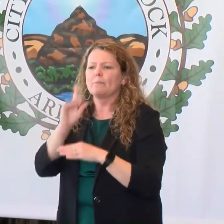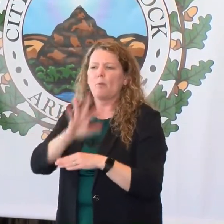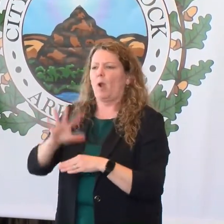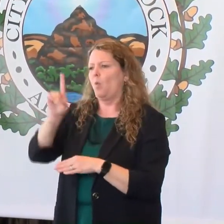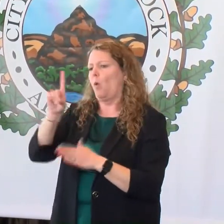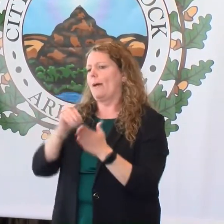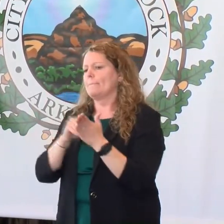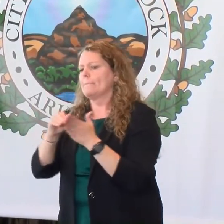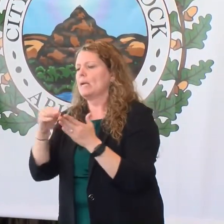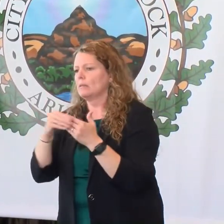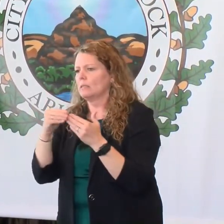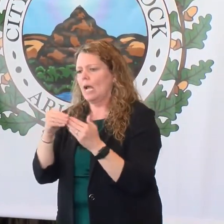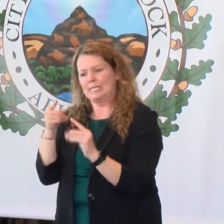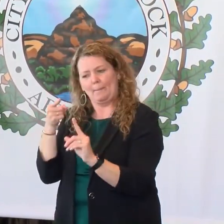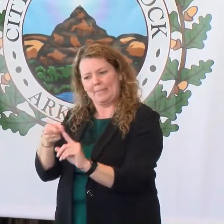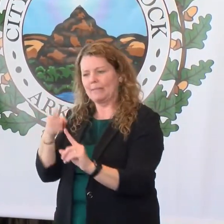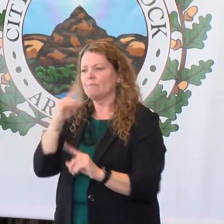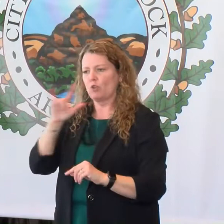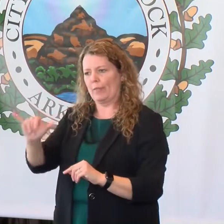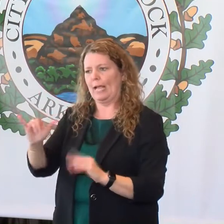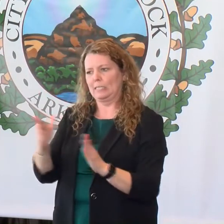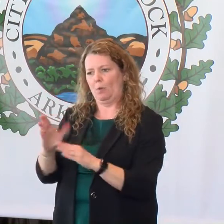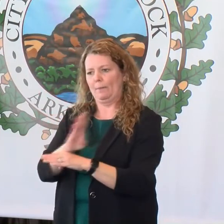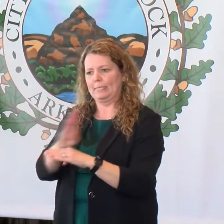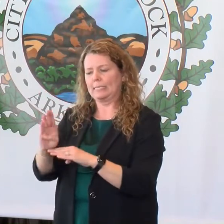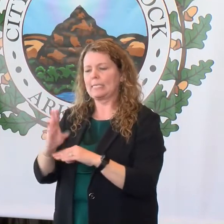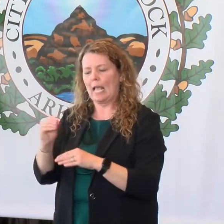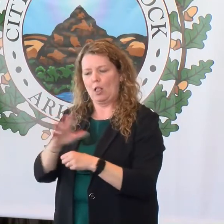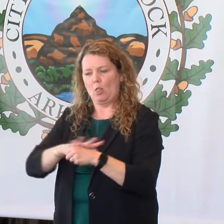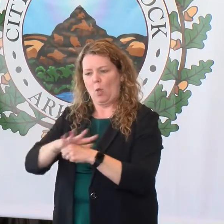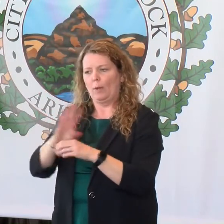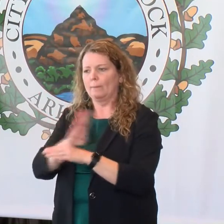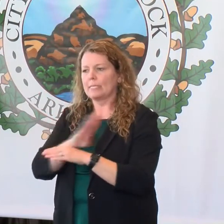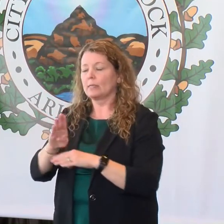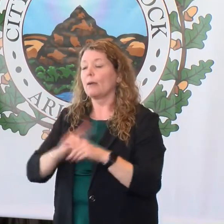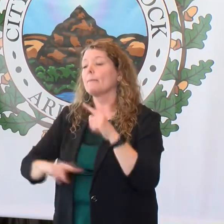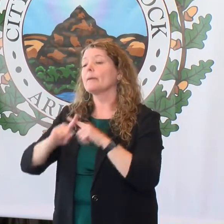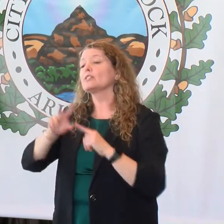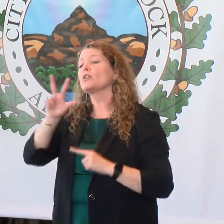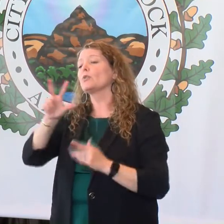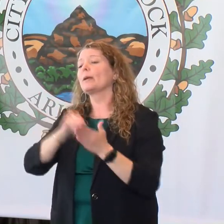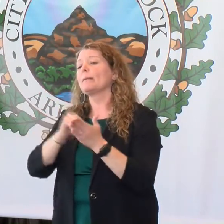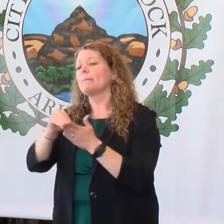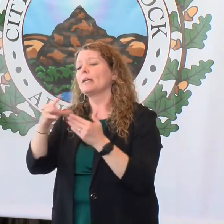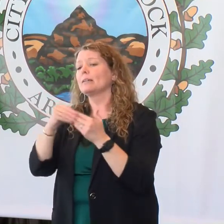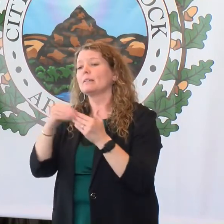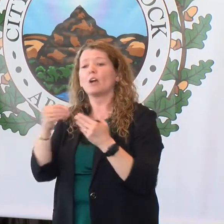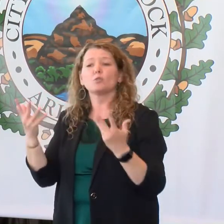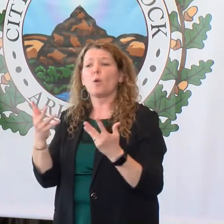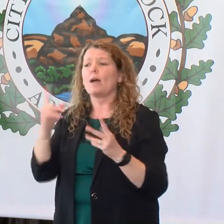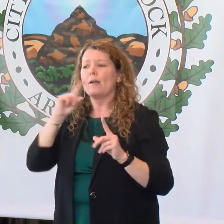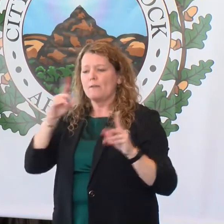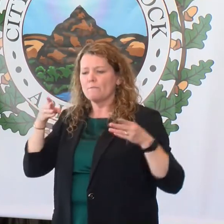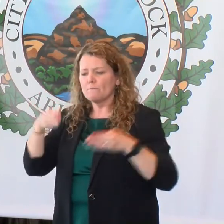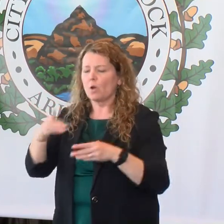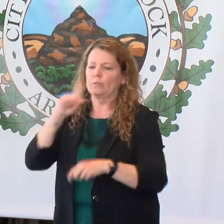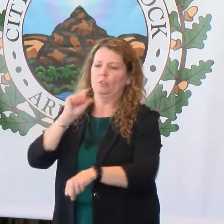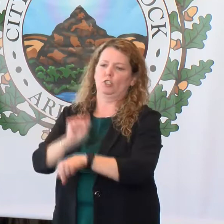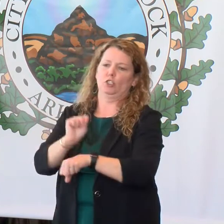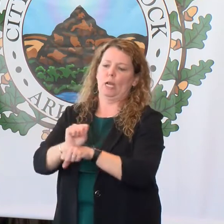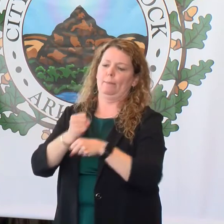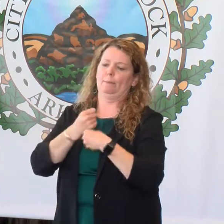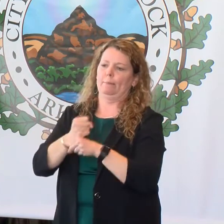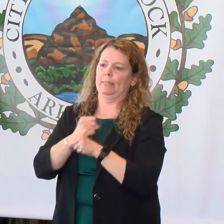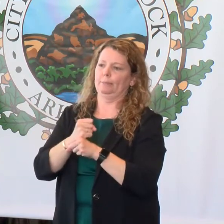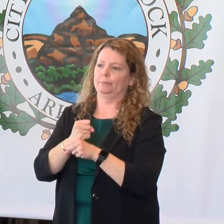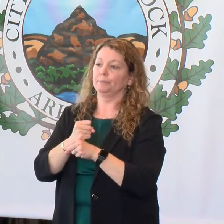million specifically for that. But also in addition to that, it's $3 million annually to focus on job creation from